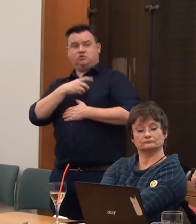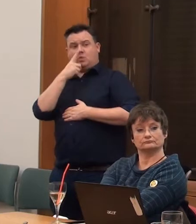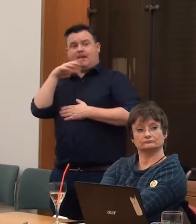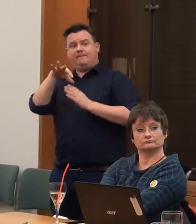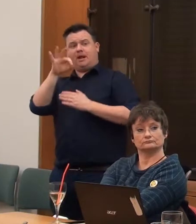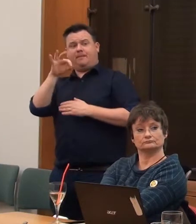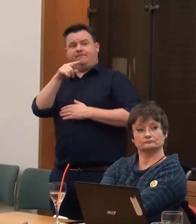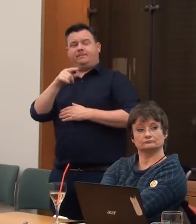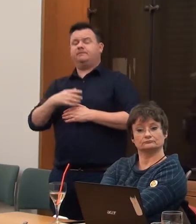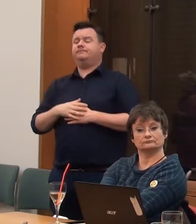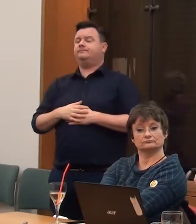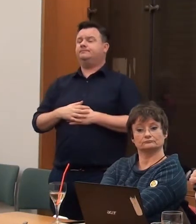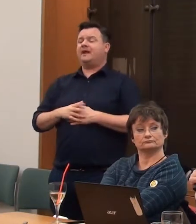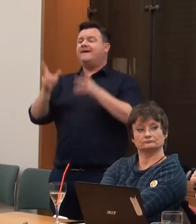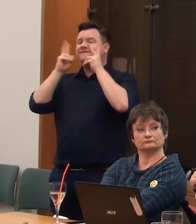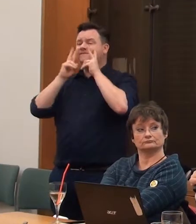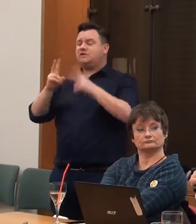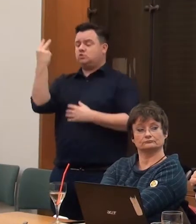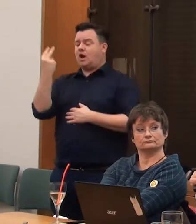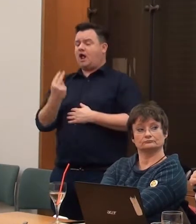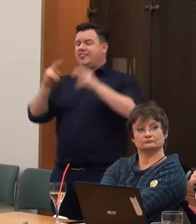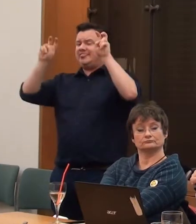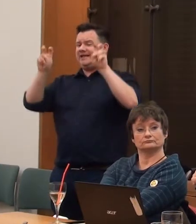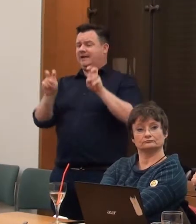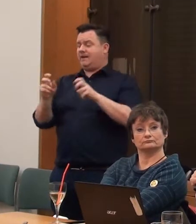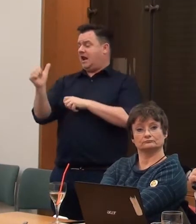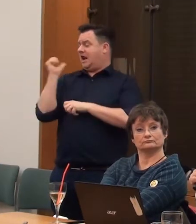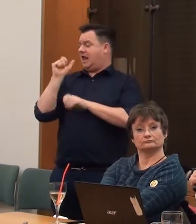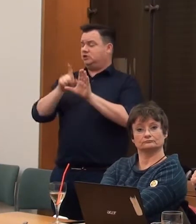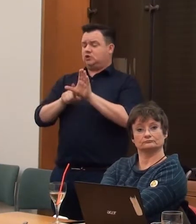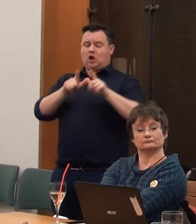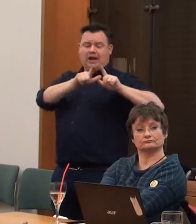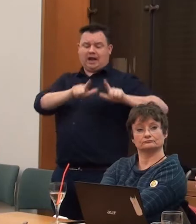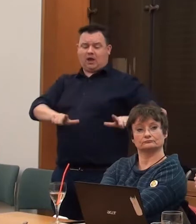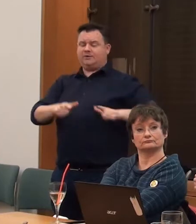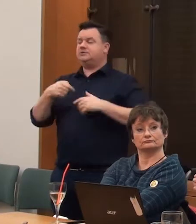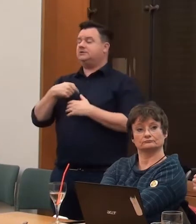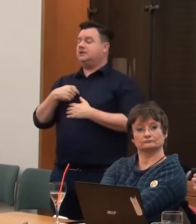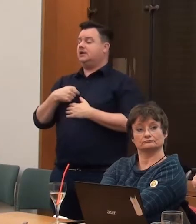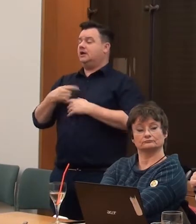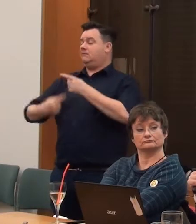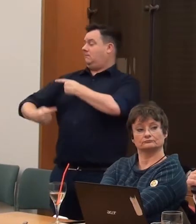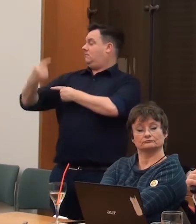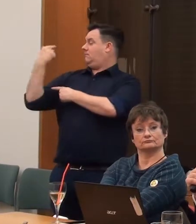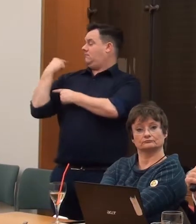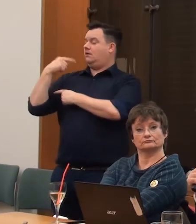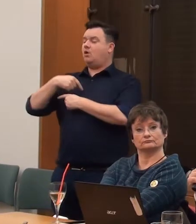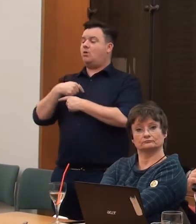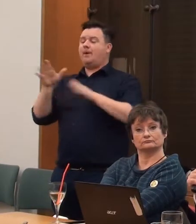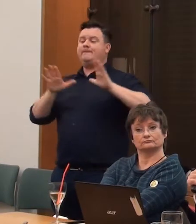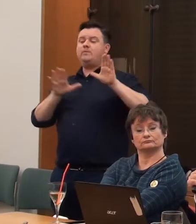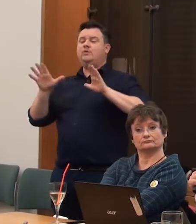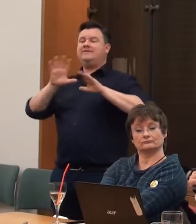The theme of visual arts, last year we did language, the year before we did moving images, we've got a whole lot of